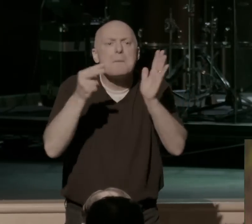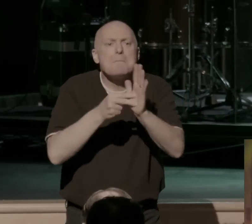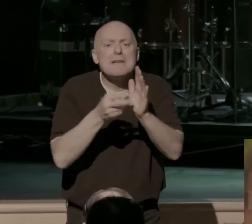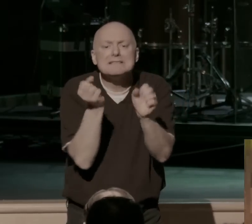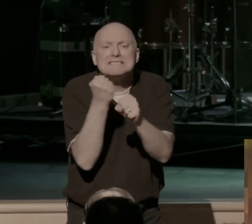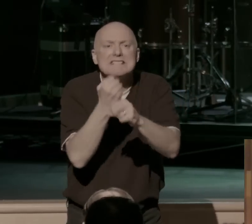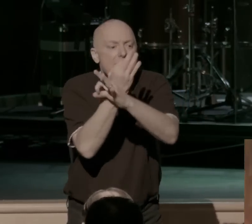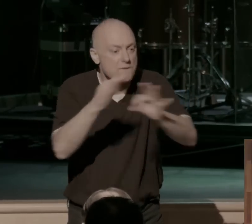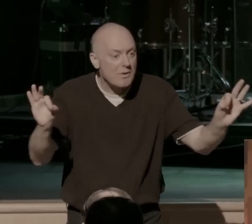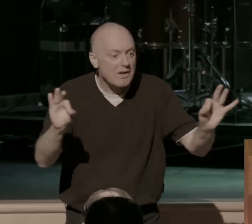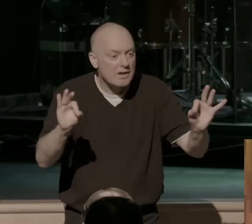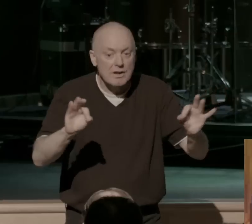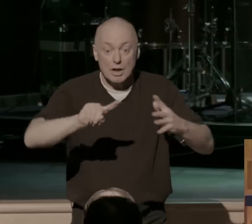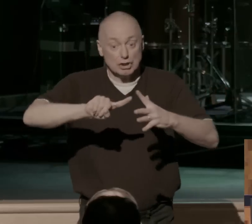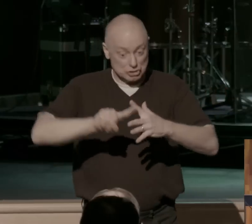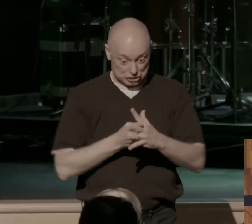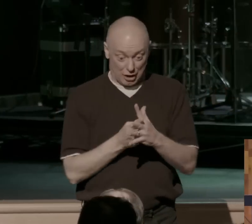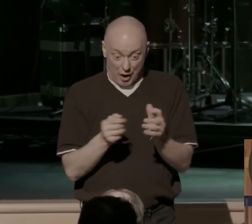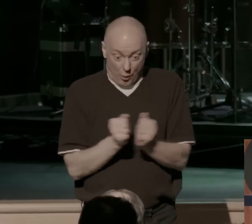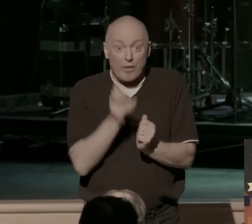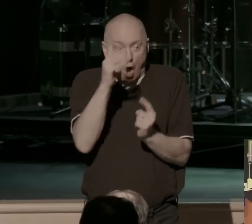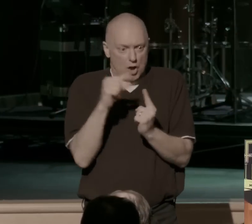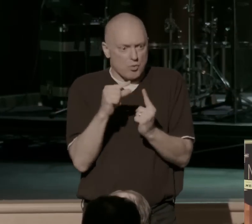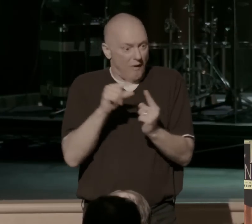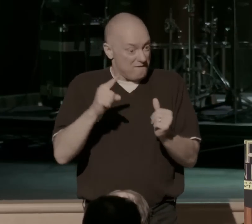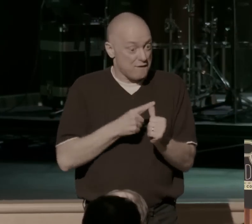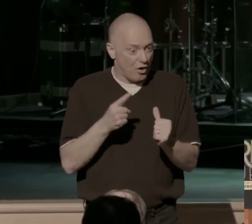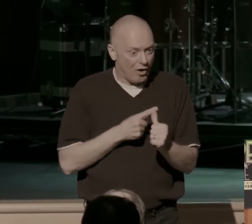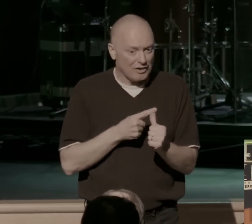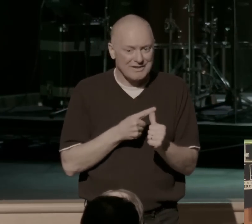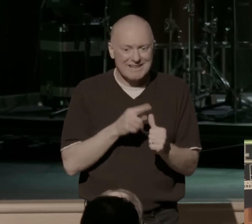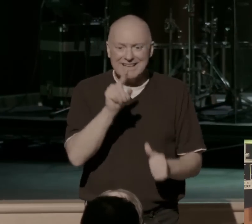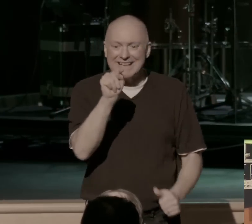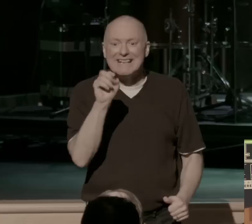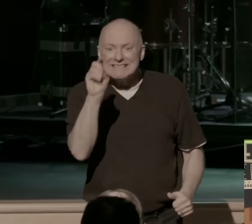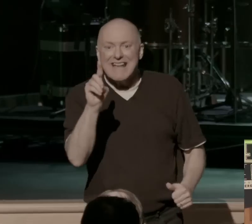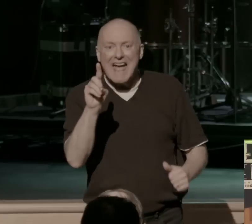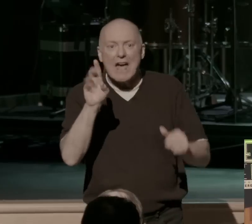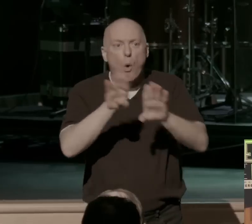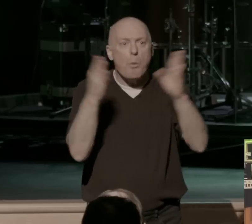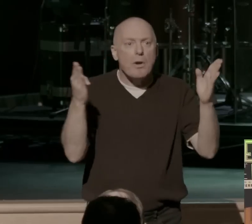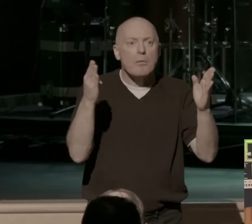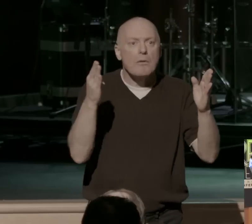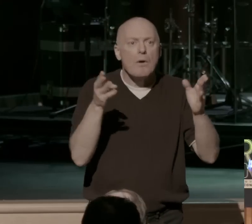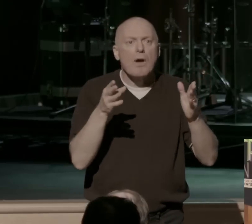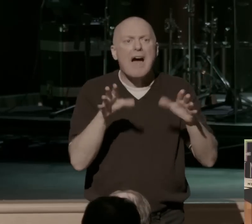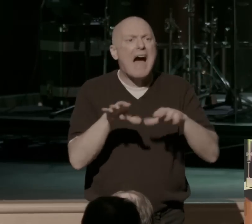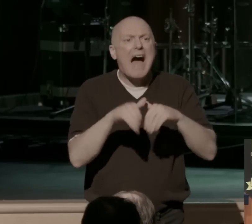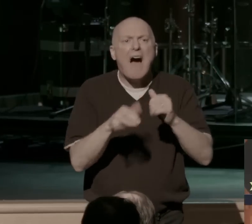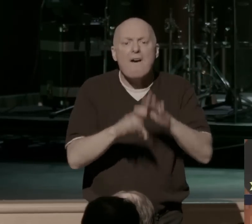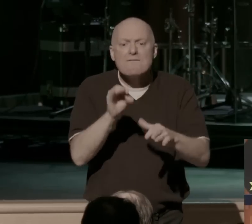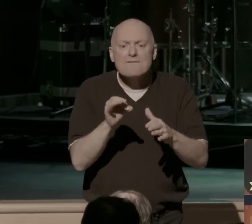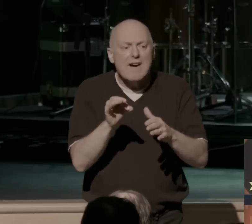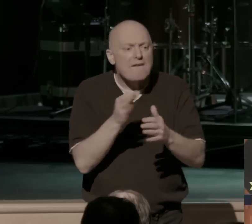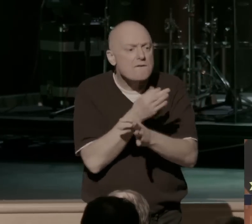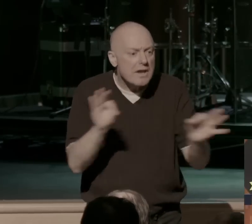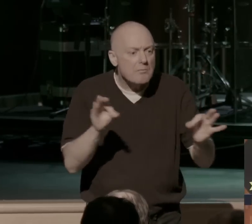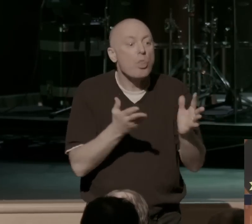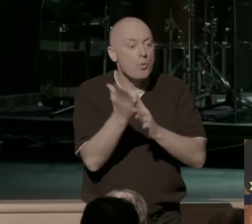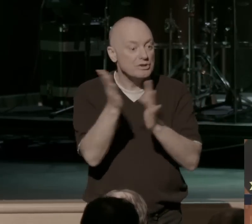to be set free. We're going to start here. We're going to start in God's Word. As Ted opened it up, the way we're going to find freedom is through Jesus Christ and through His Word.